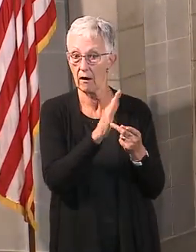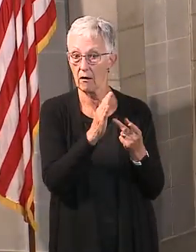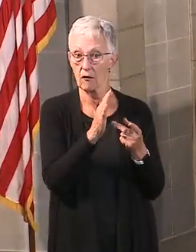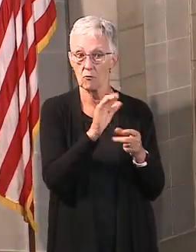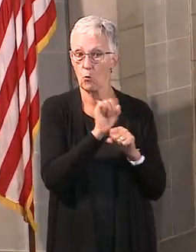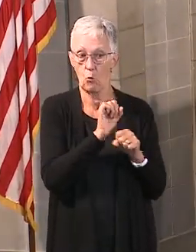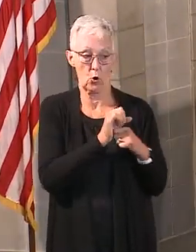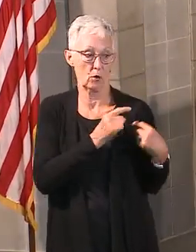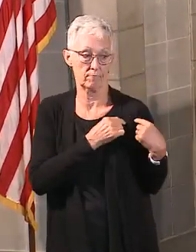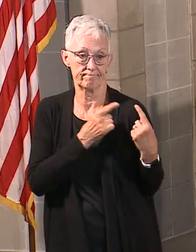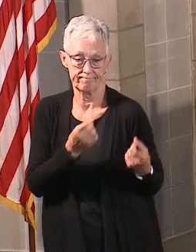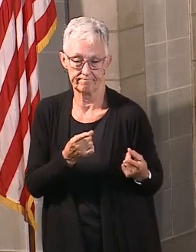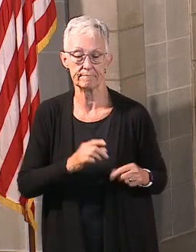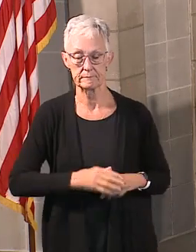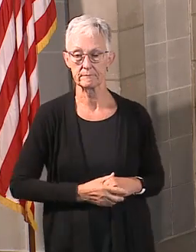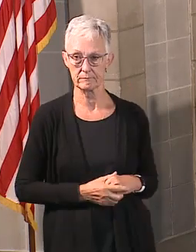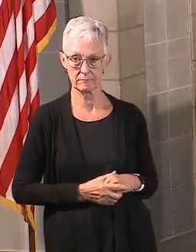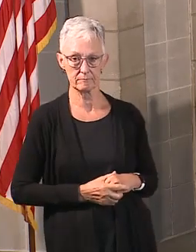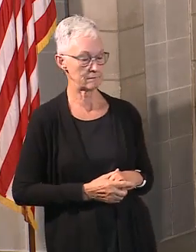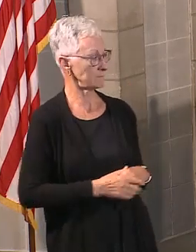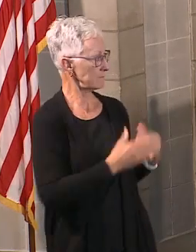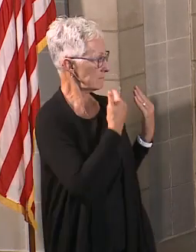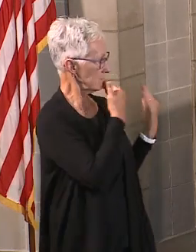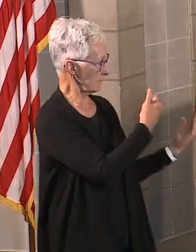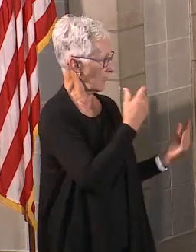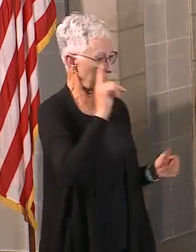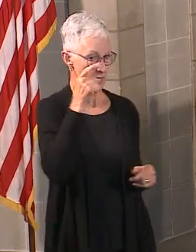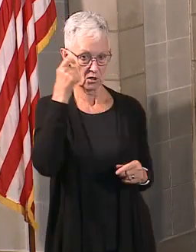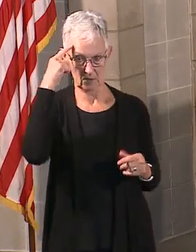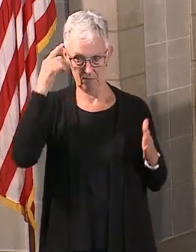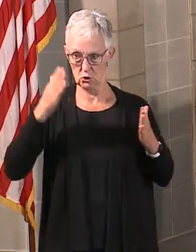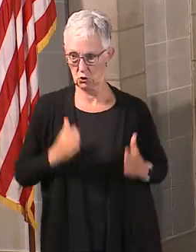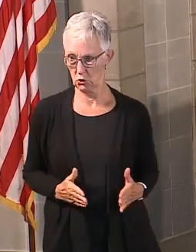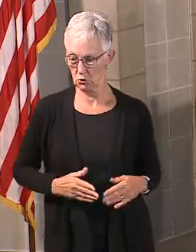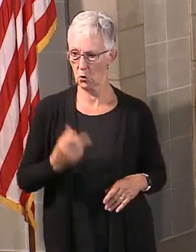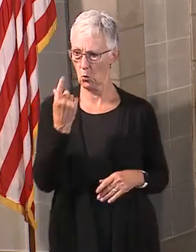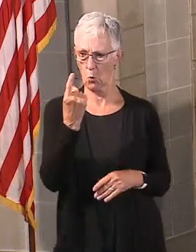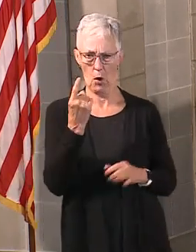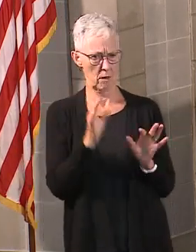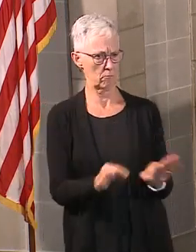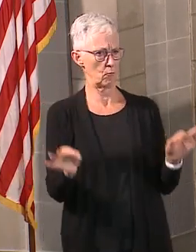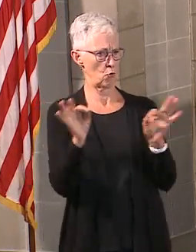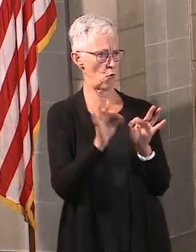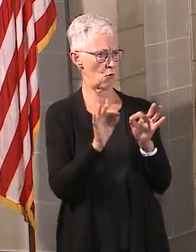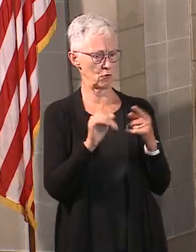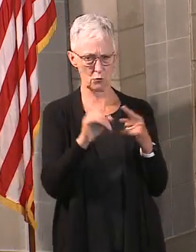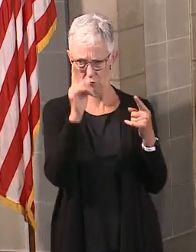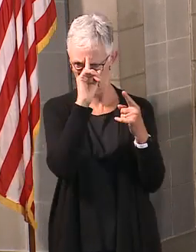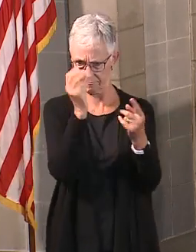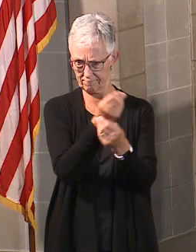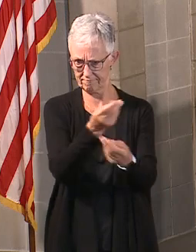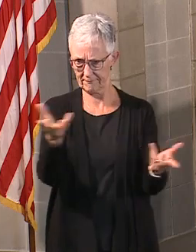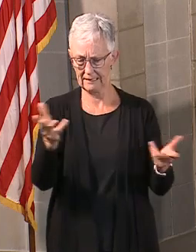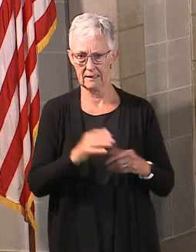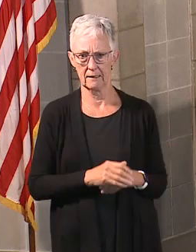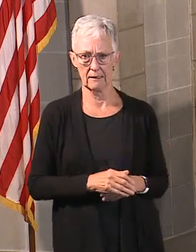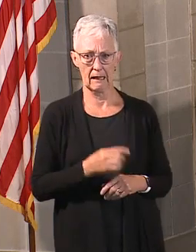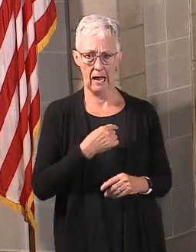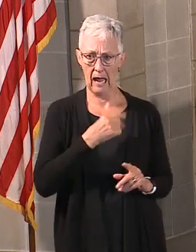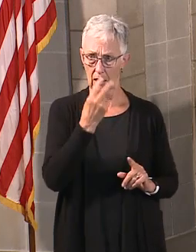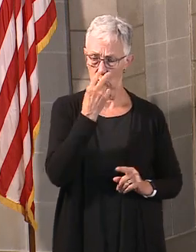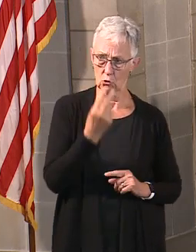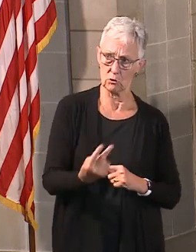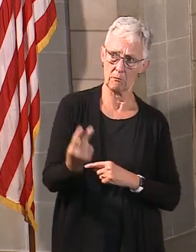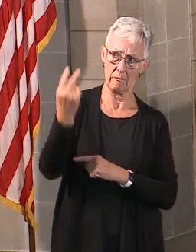So, thank you, Governor. And, as always, one of the things I would tell you that I reflect a little bit on where we've been since March,